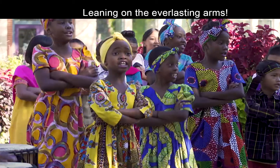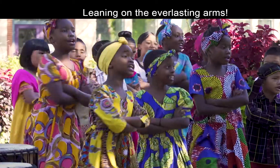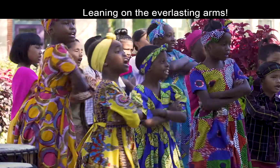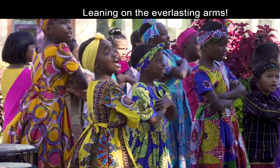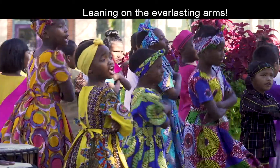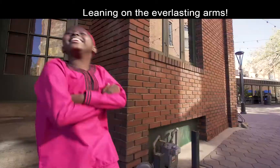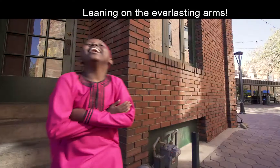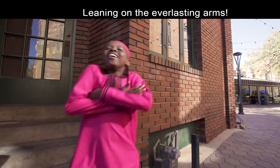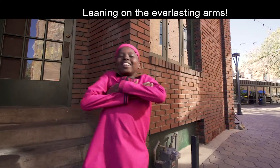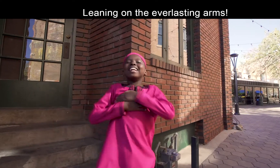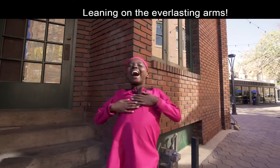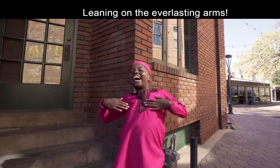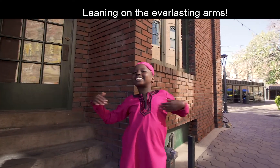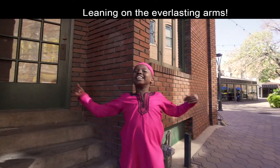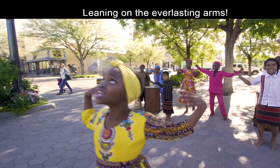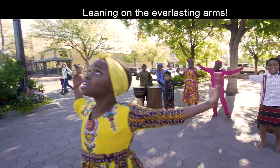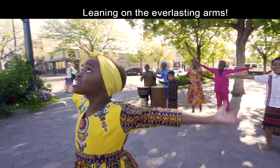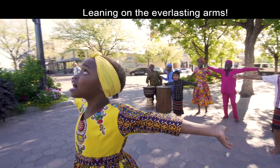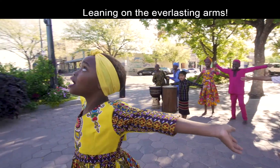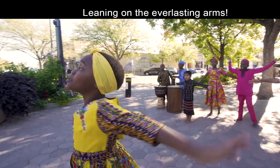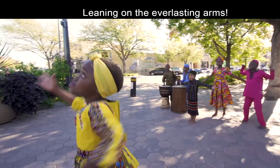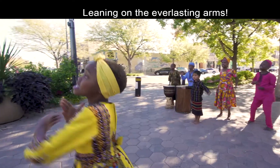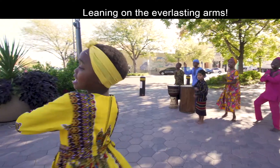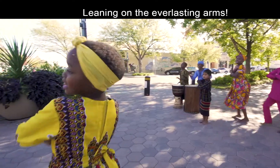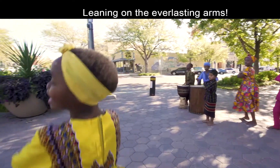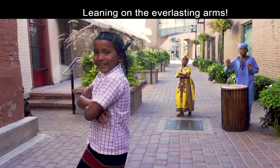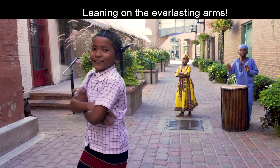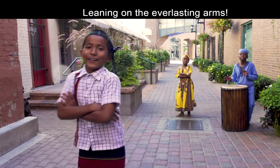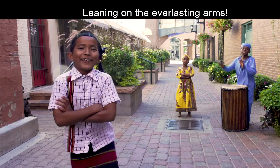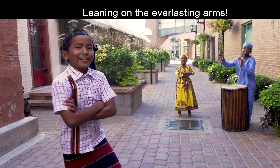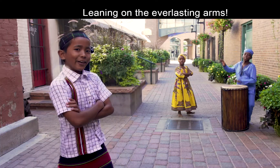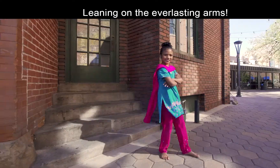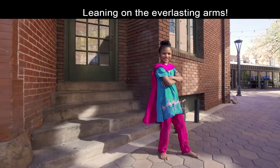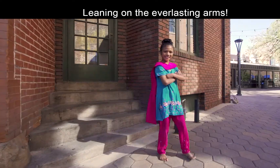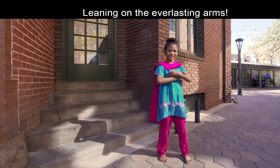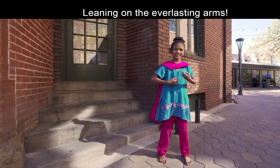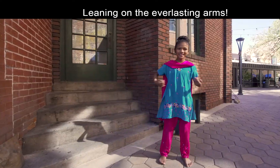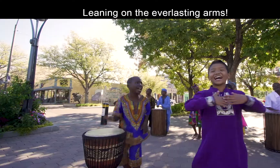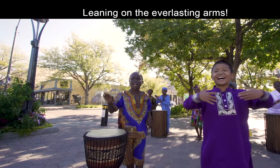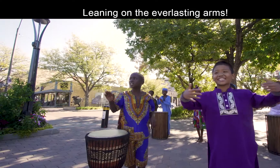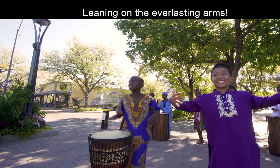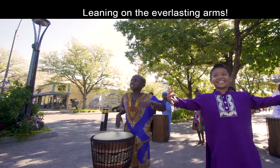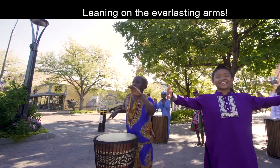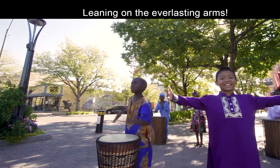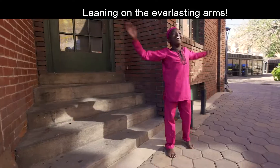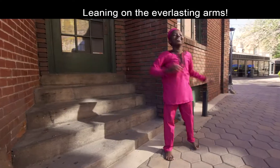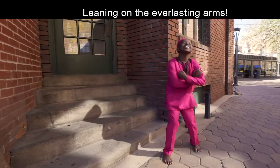on the everlasting arms, leaning on the everlasting arms,